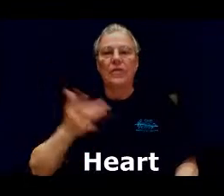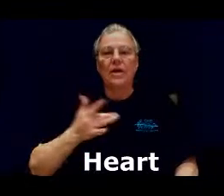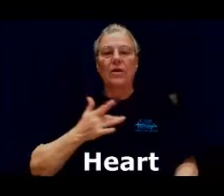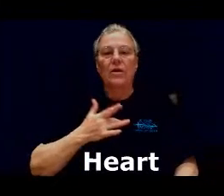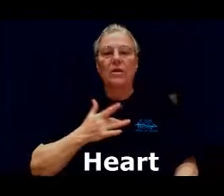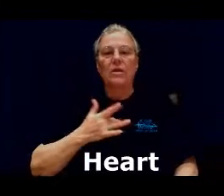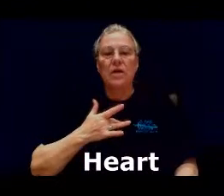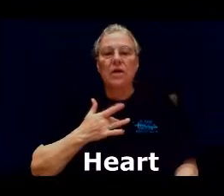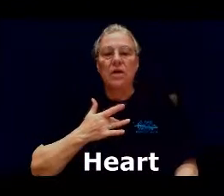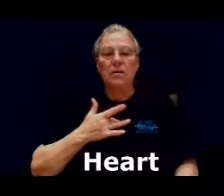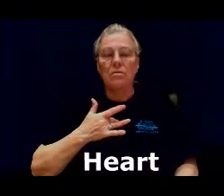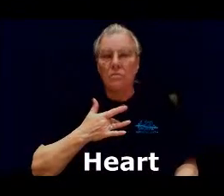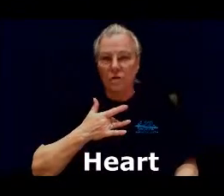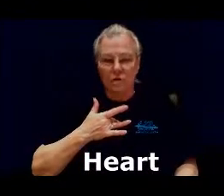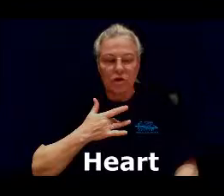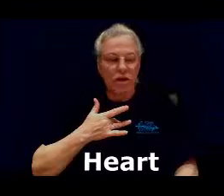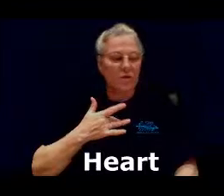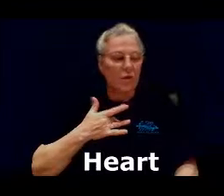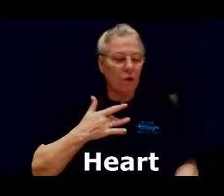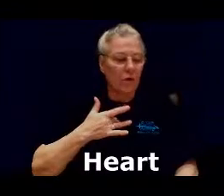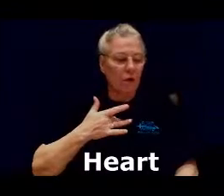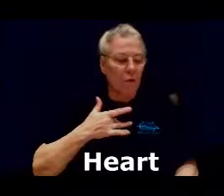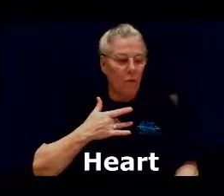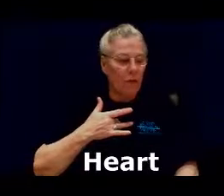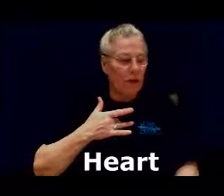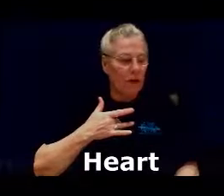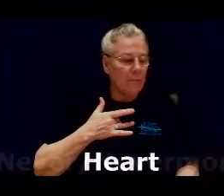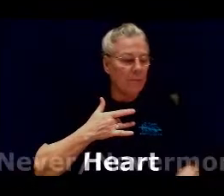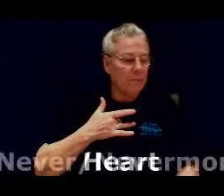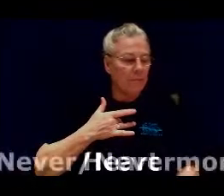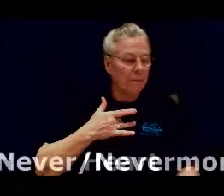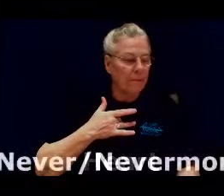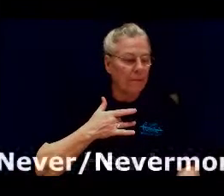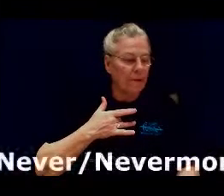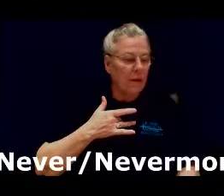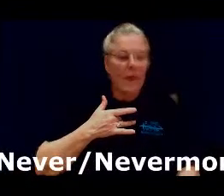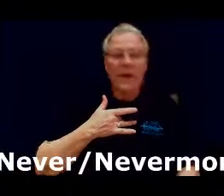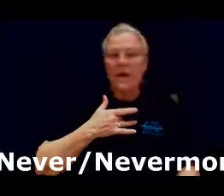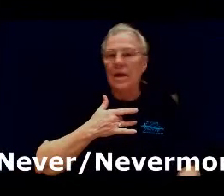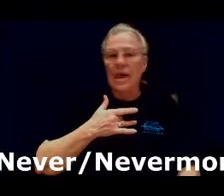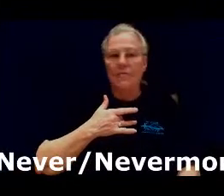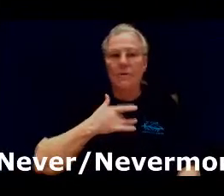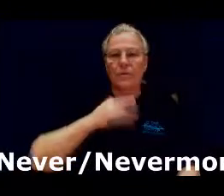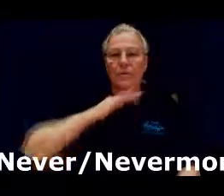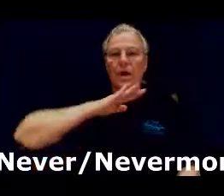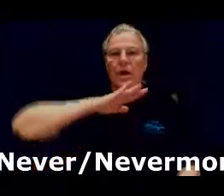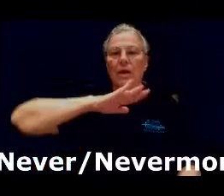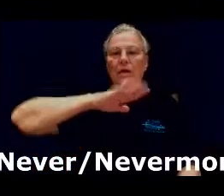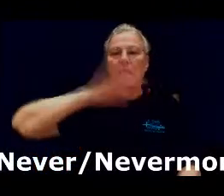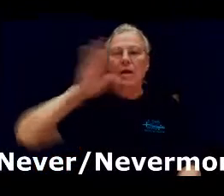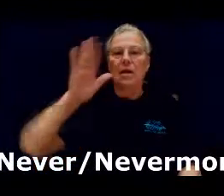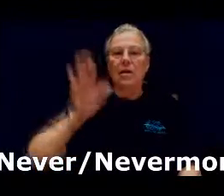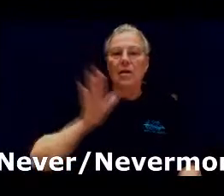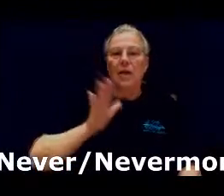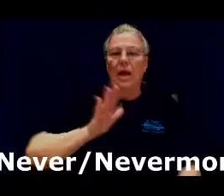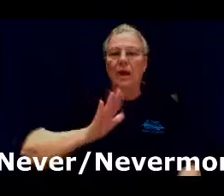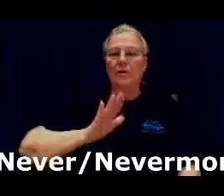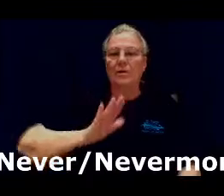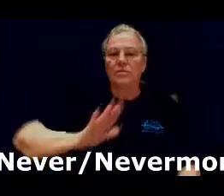finger touching your chest where your heart would be never take and it's